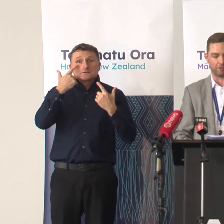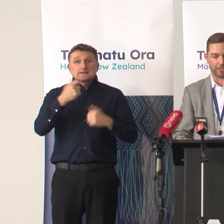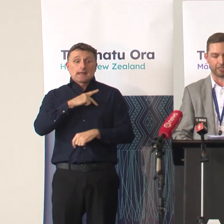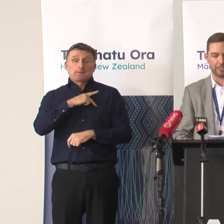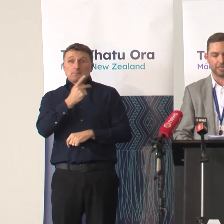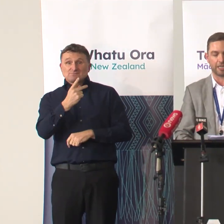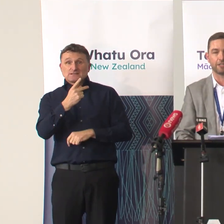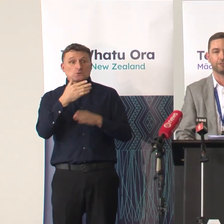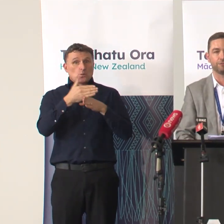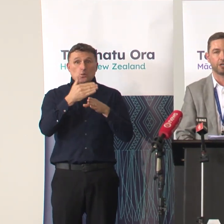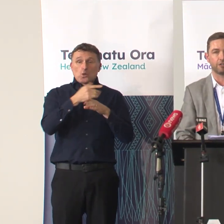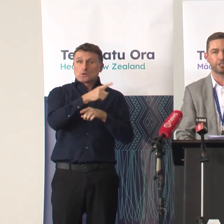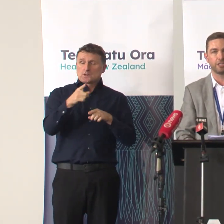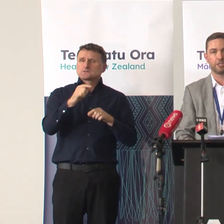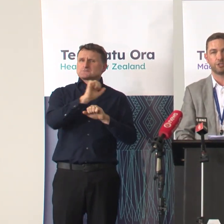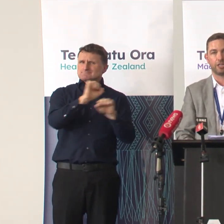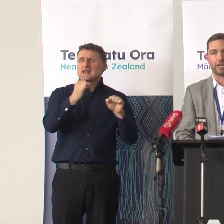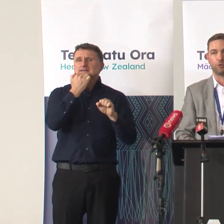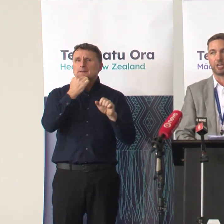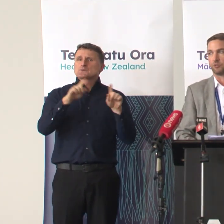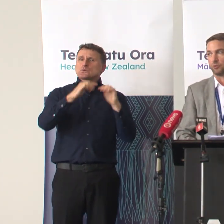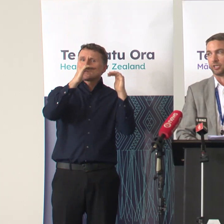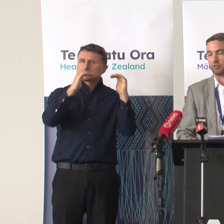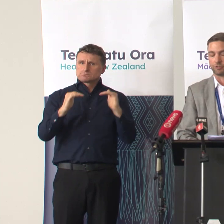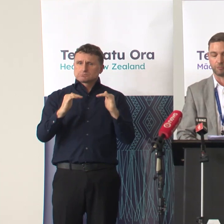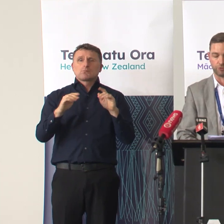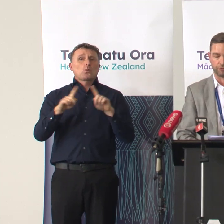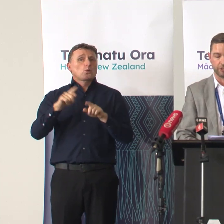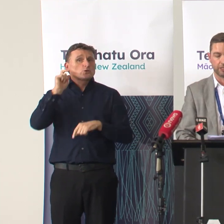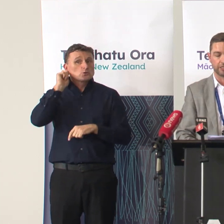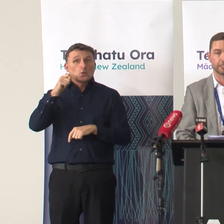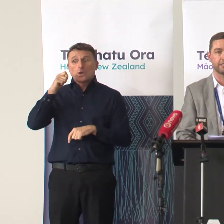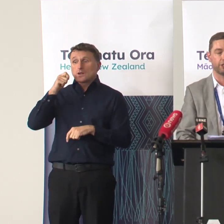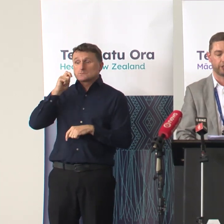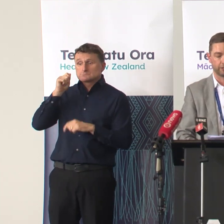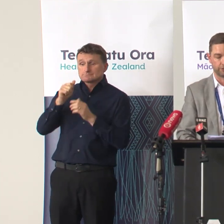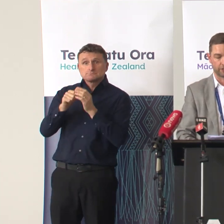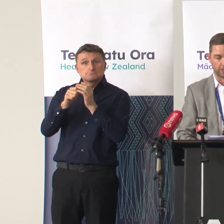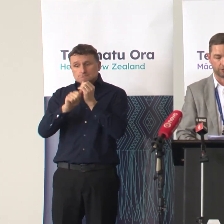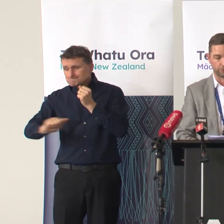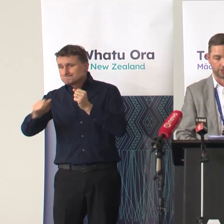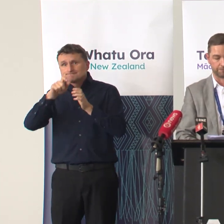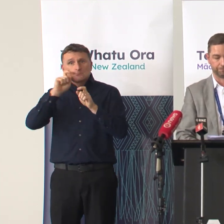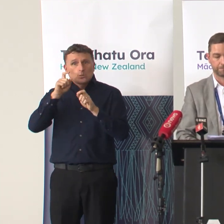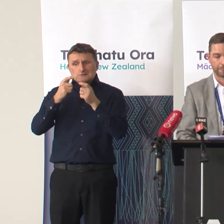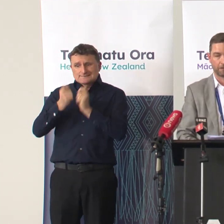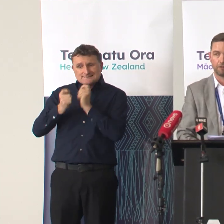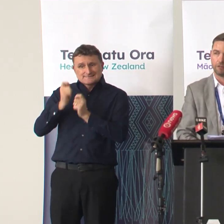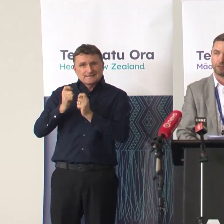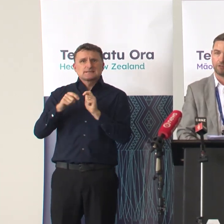the fifth week running and the level of virus circulating in wastewater across the motu is continuing to decline also.